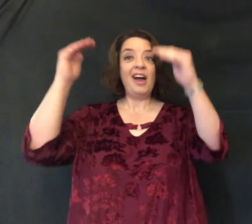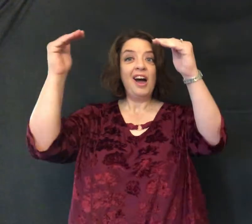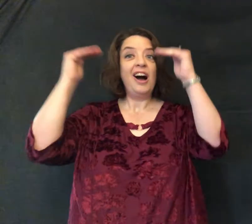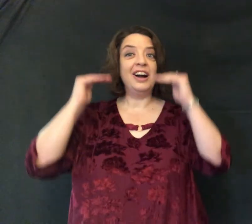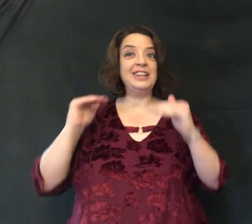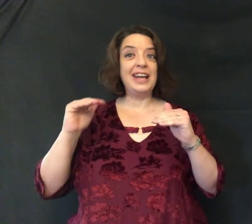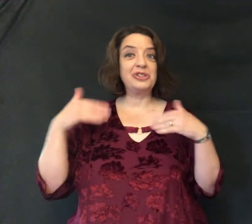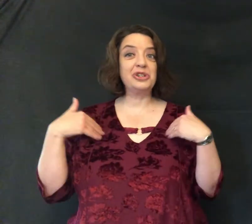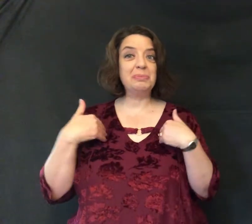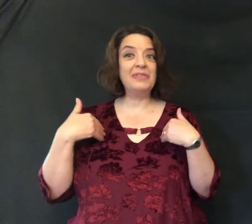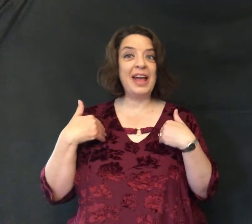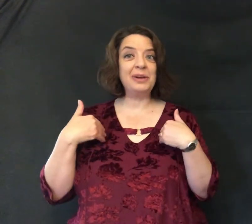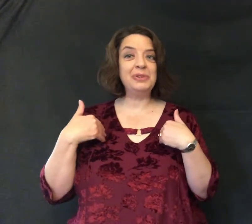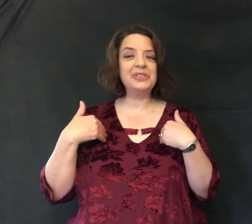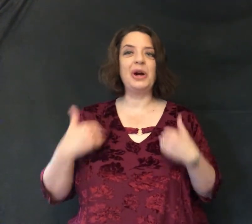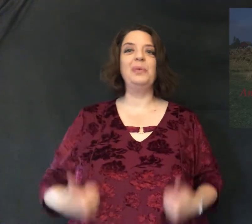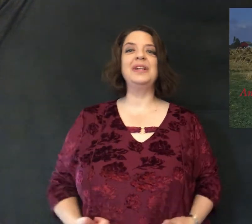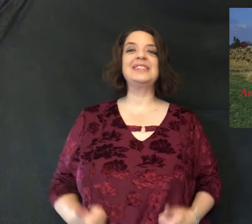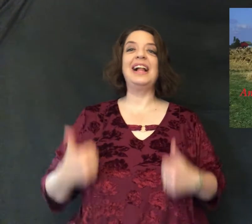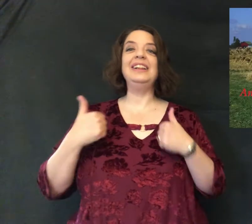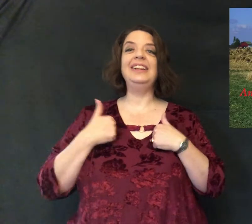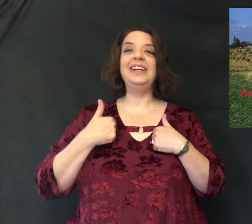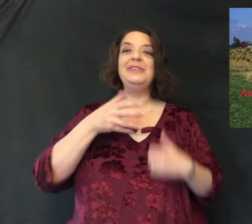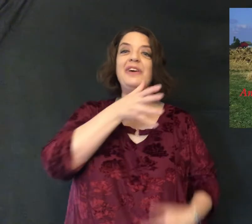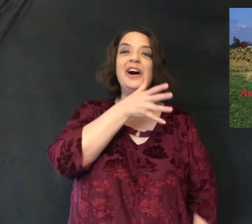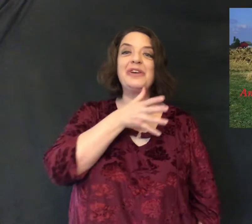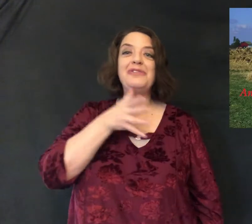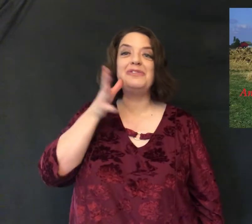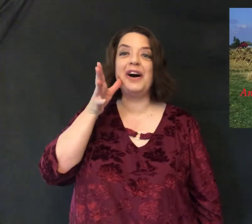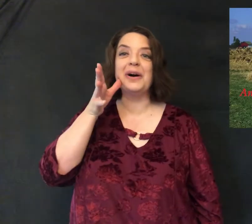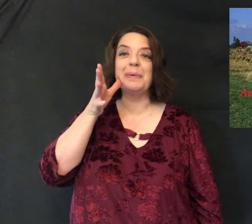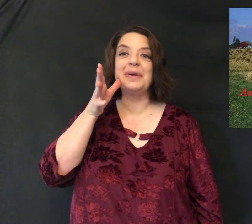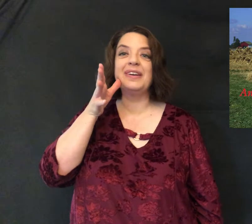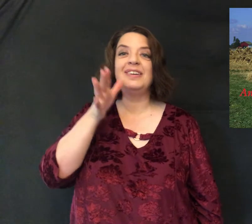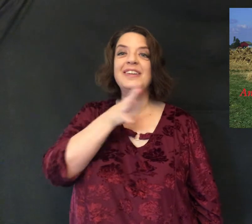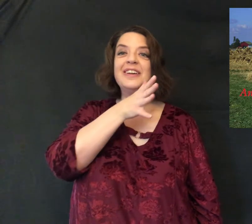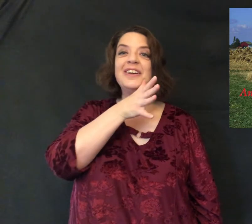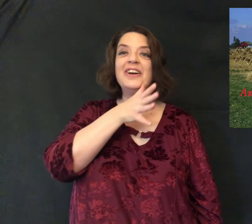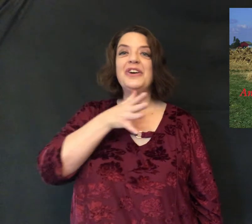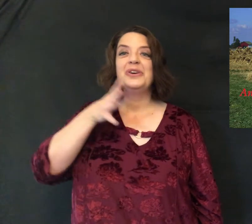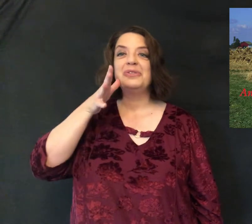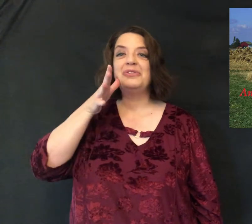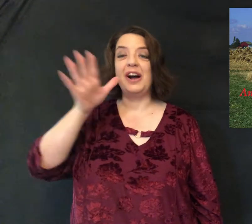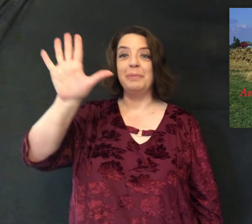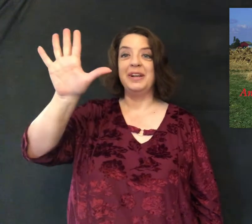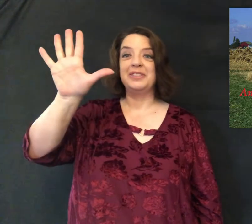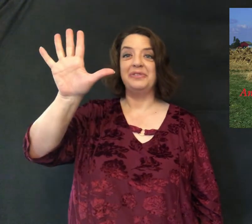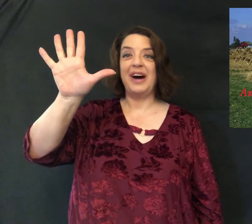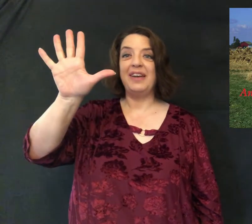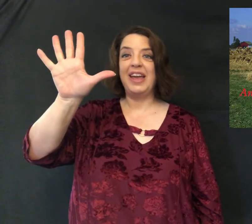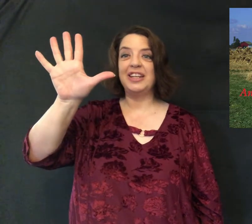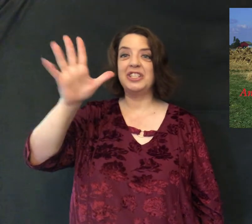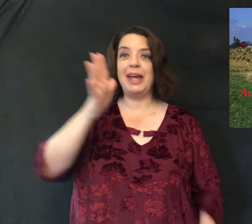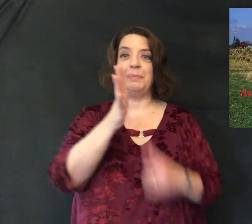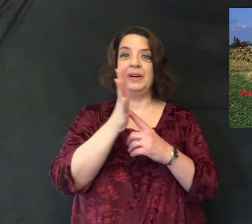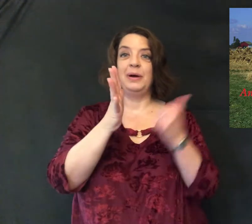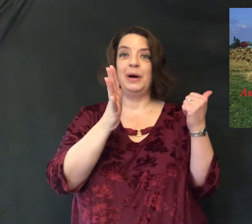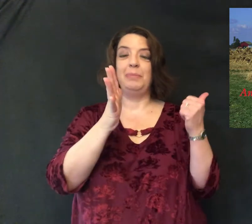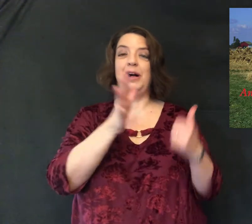our next group of animals are ones that live on a farm farm it's a five handshape palm